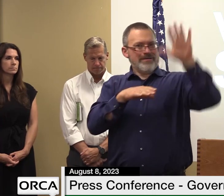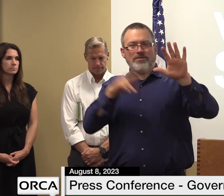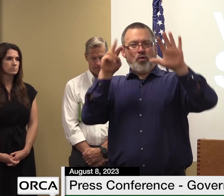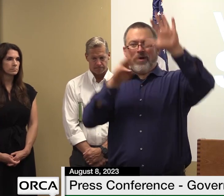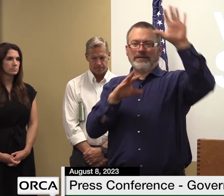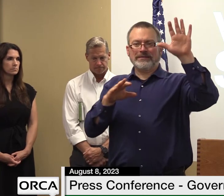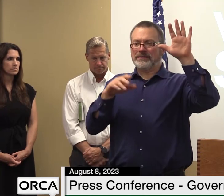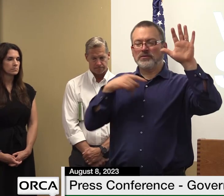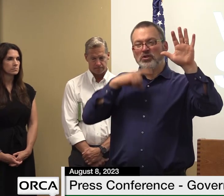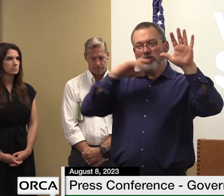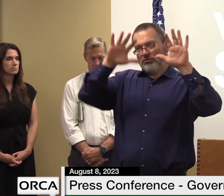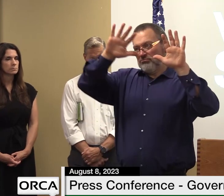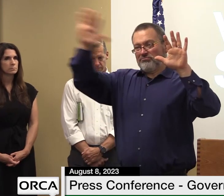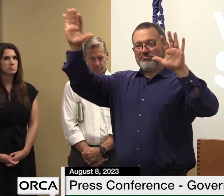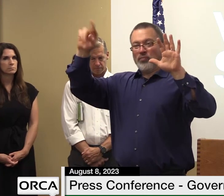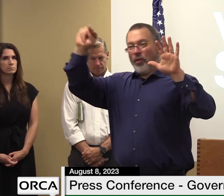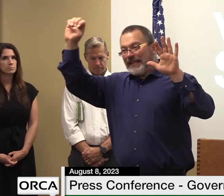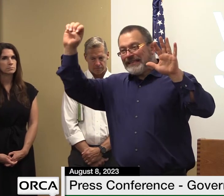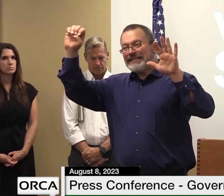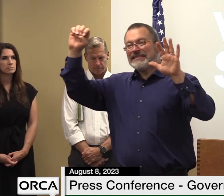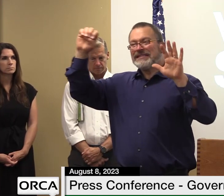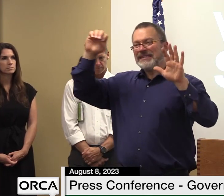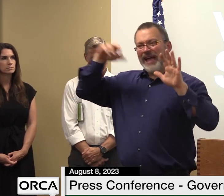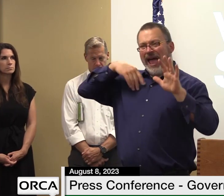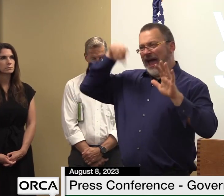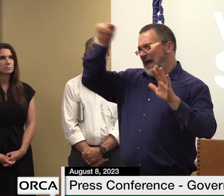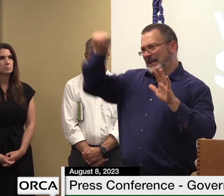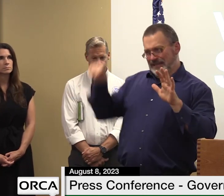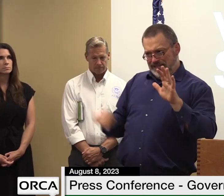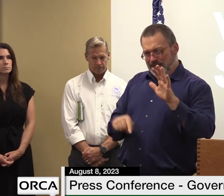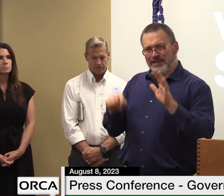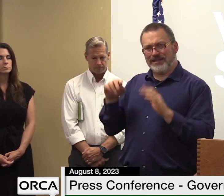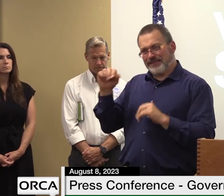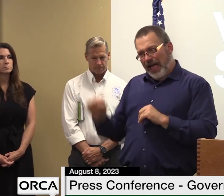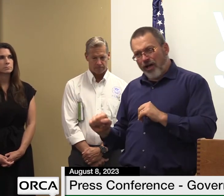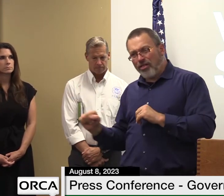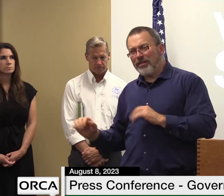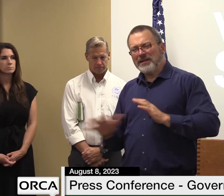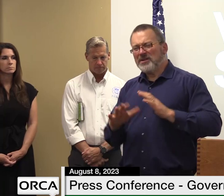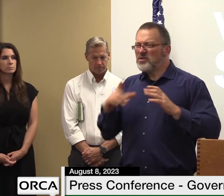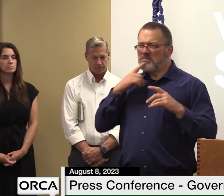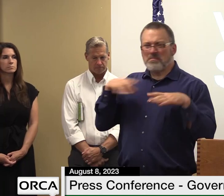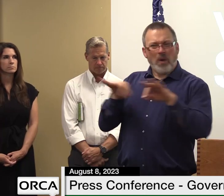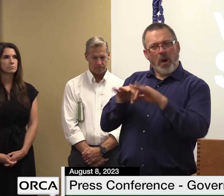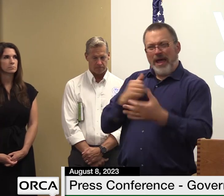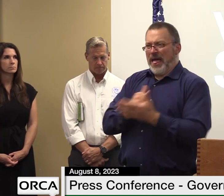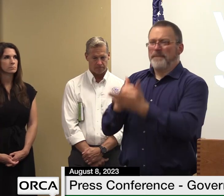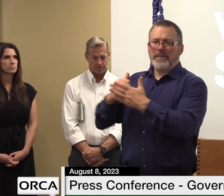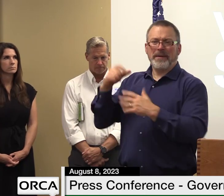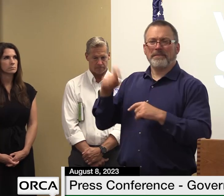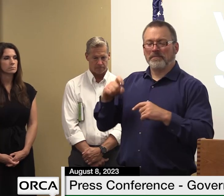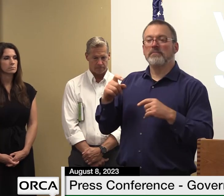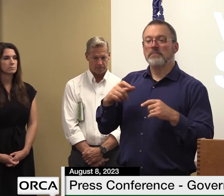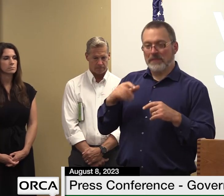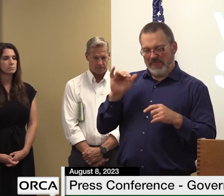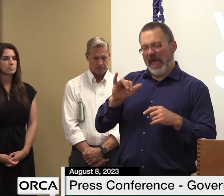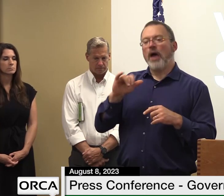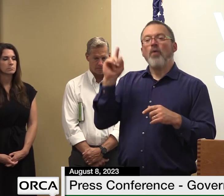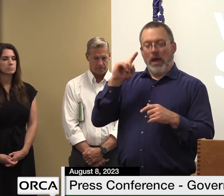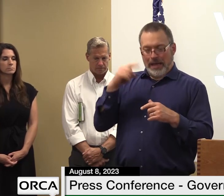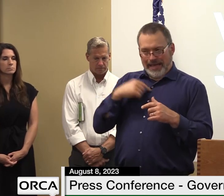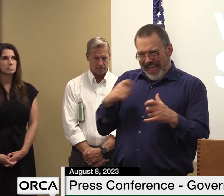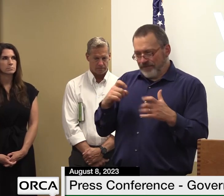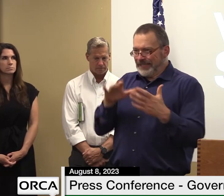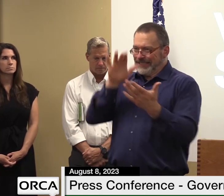11 12 counties that need our help desperately so we need to have conversations with them we are having